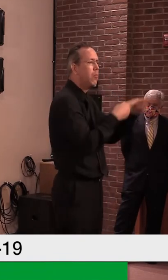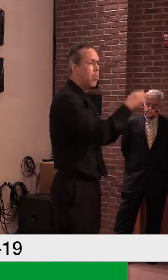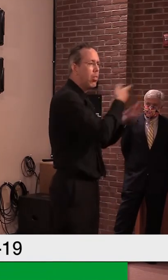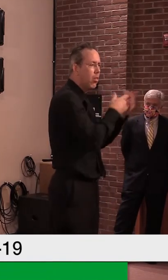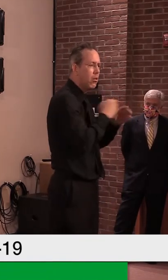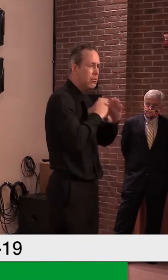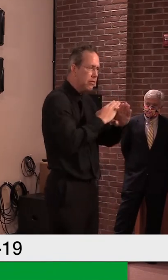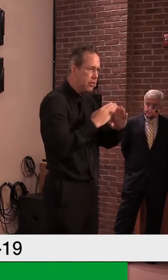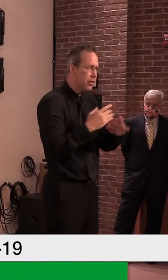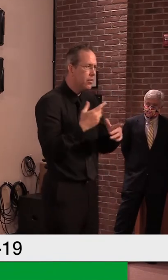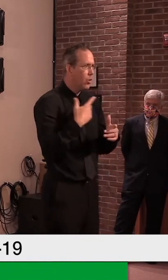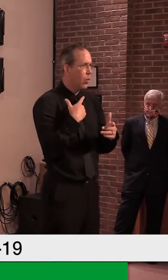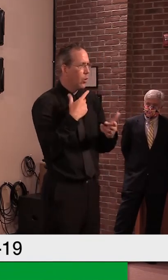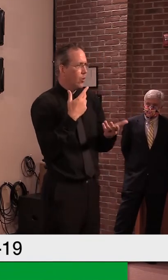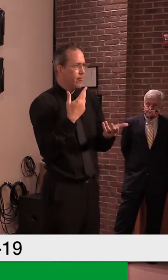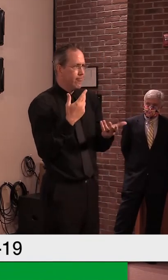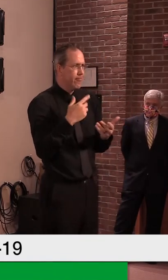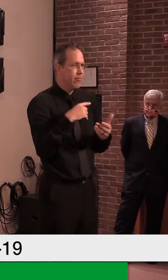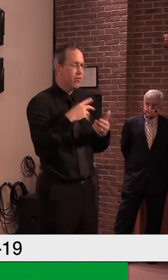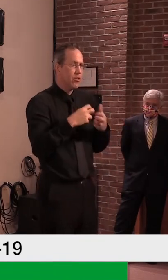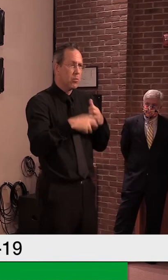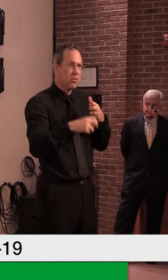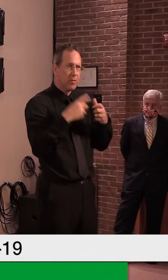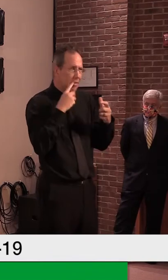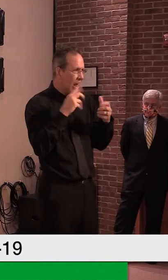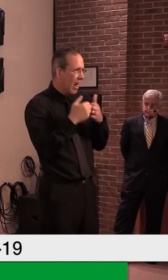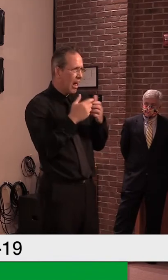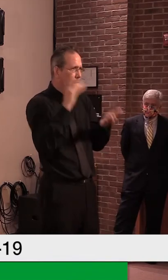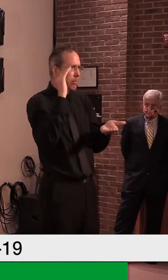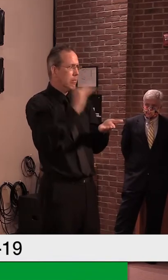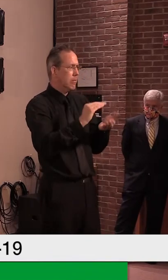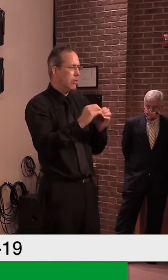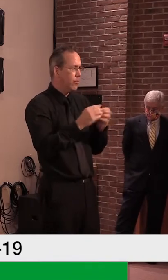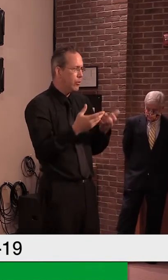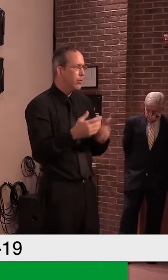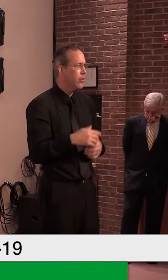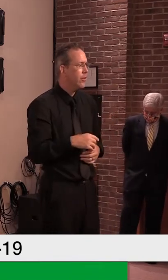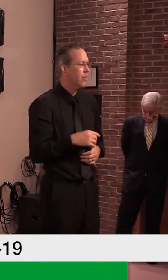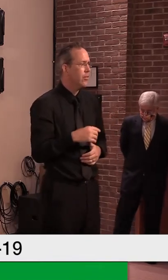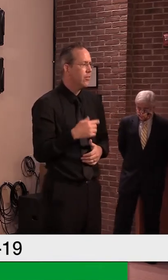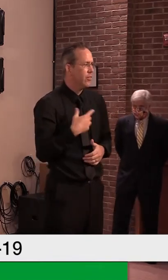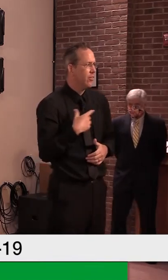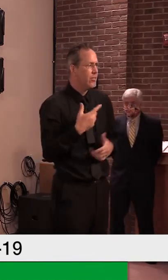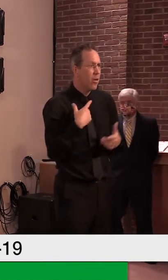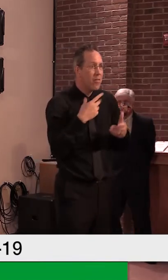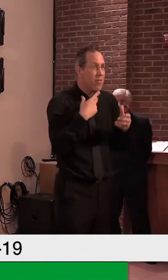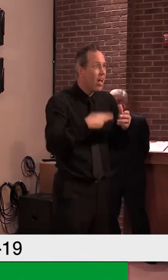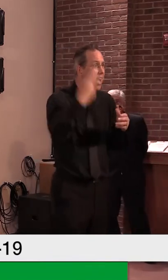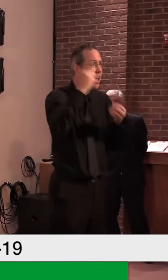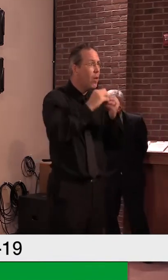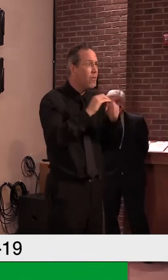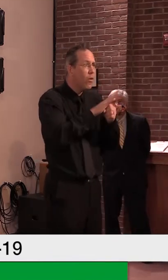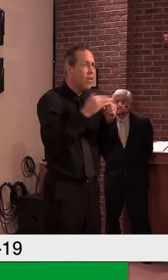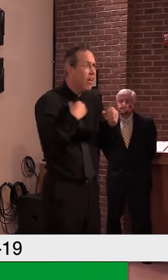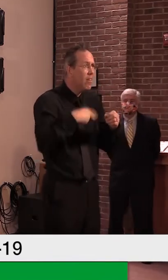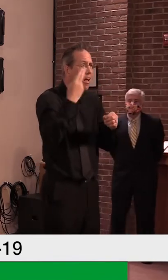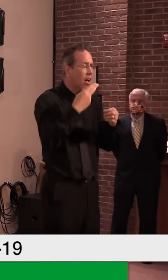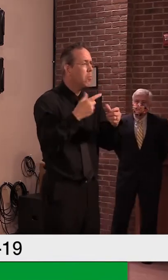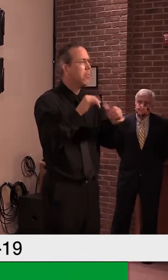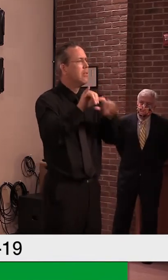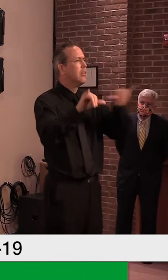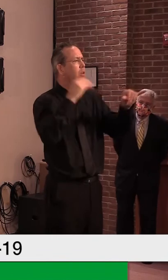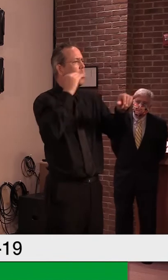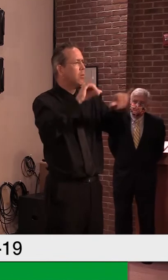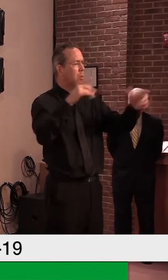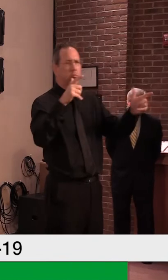that's experiencing a significant surge. So we want to maintain all of our testing capacity across all of those priority